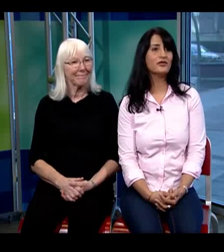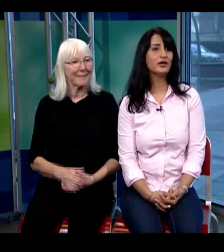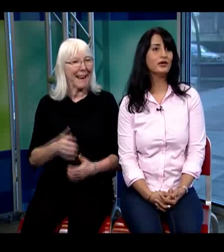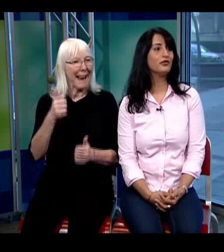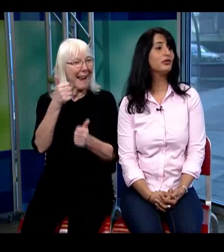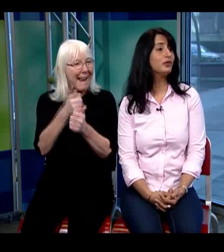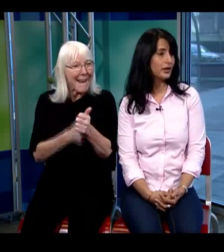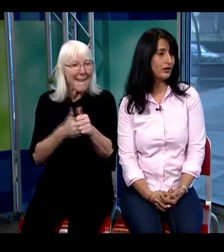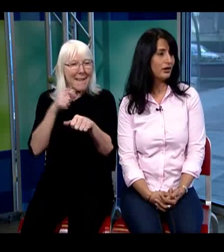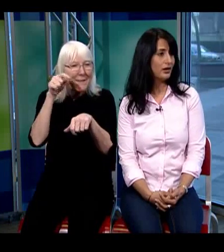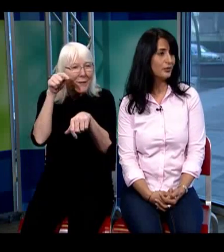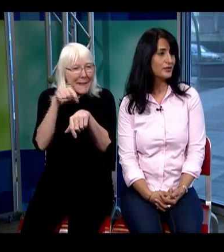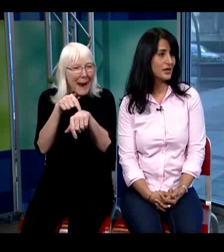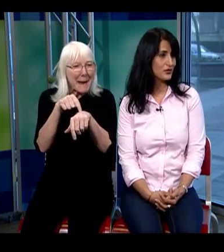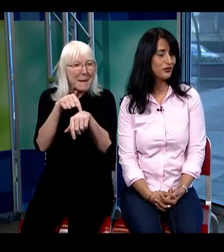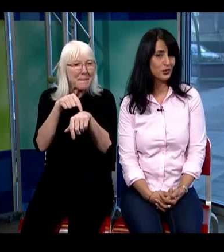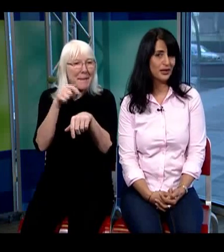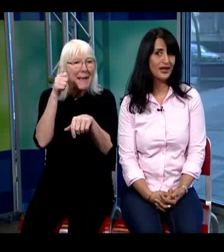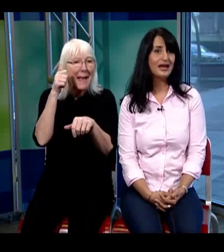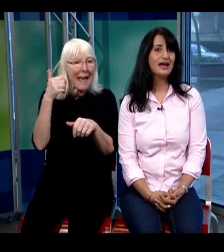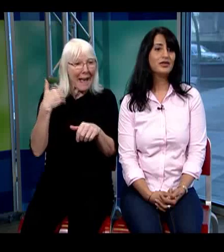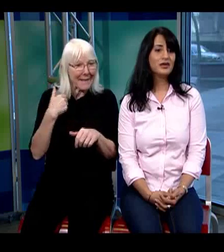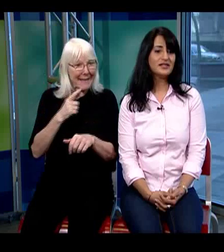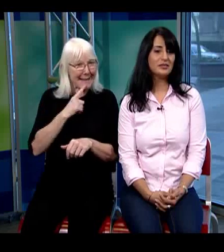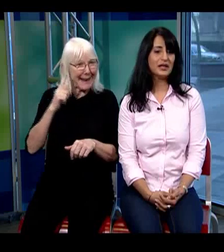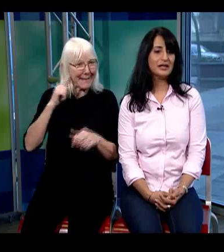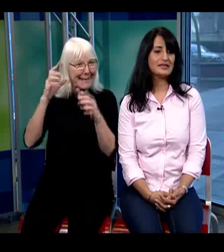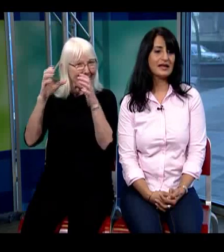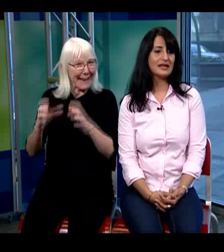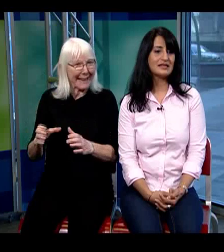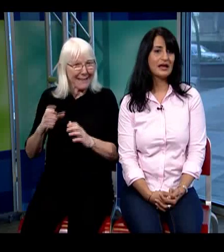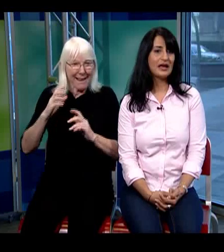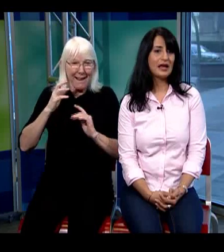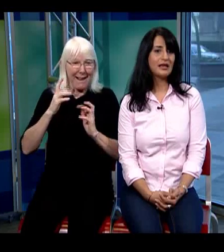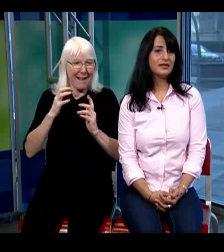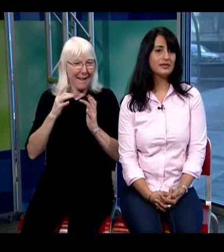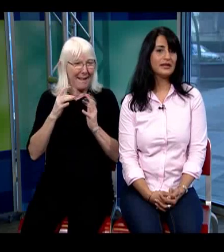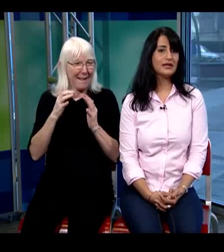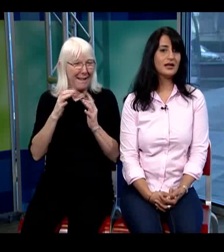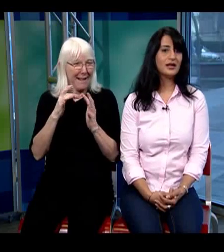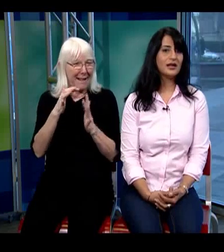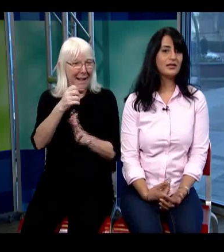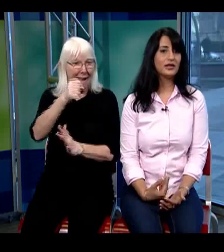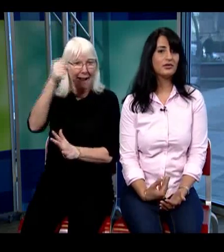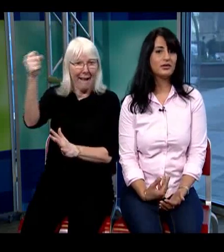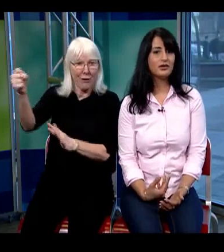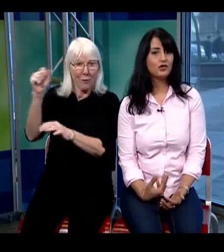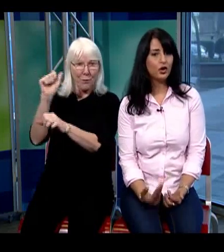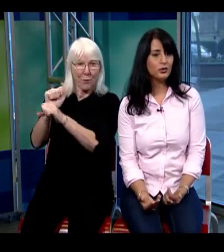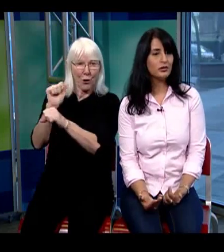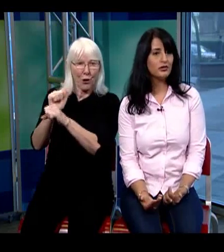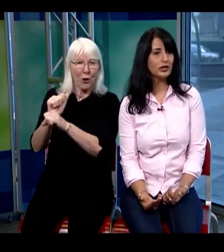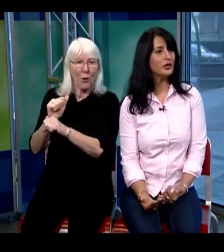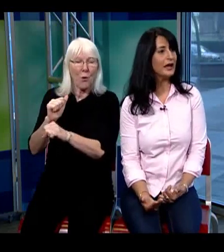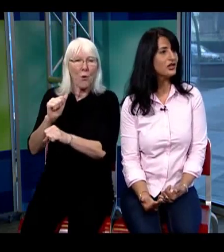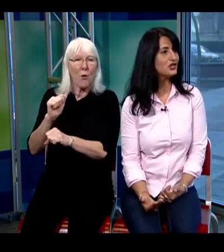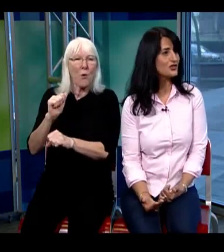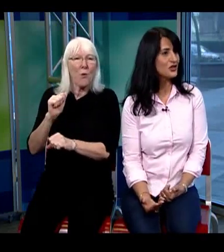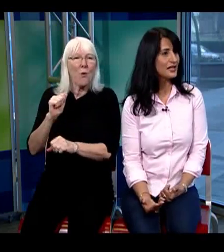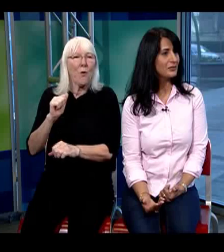a very fulfilling session for me the reason being is that the the normal communication is not taking